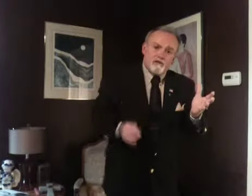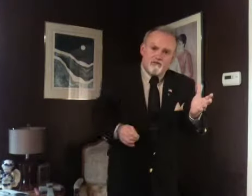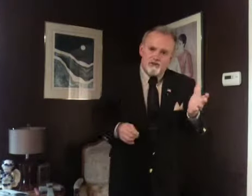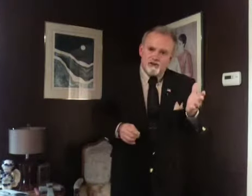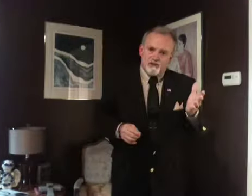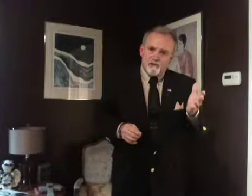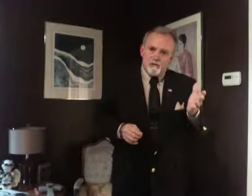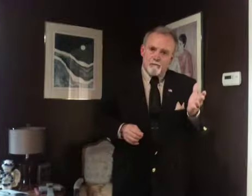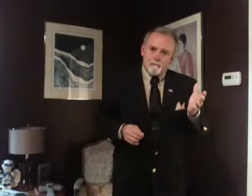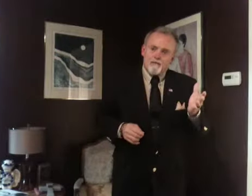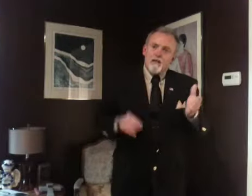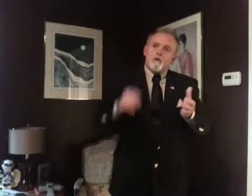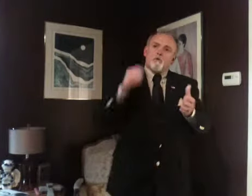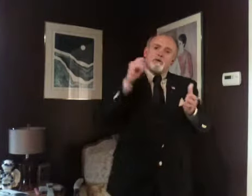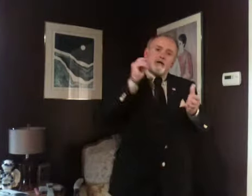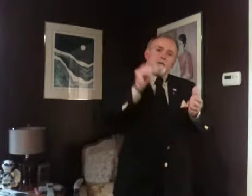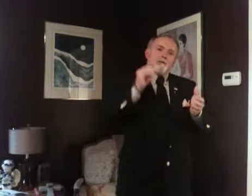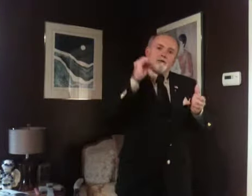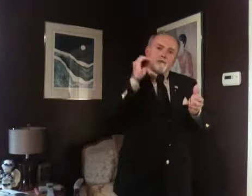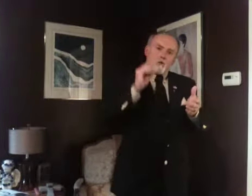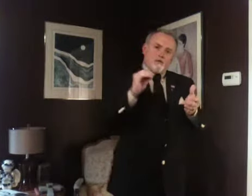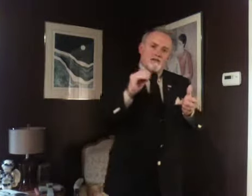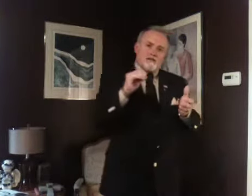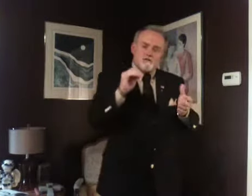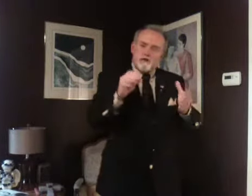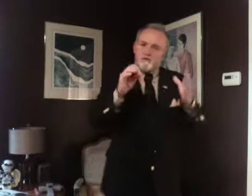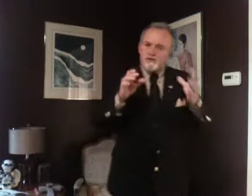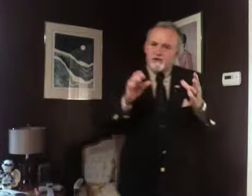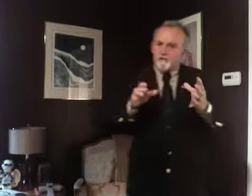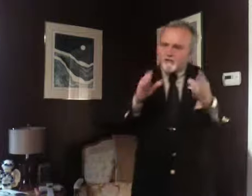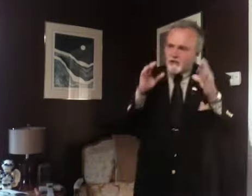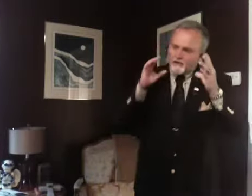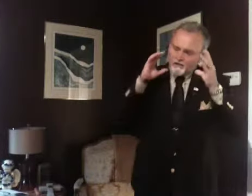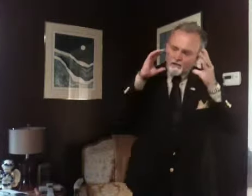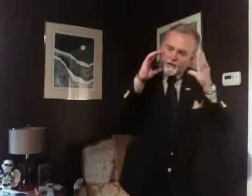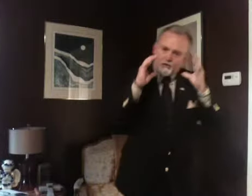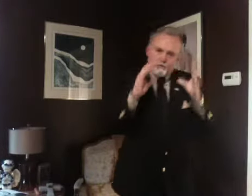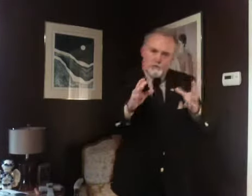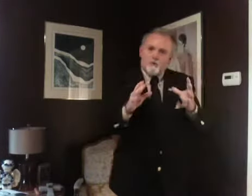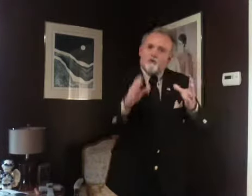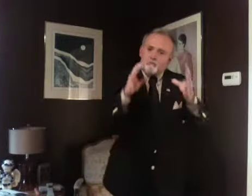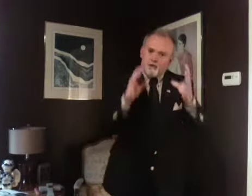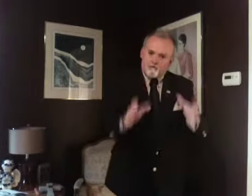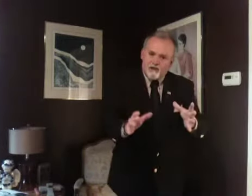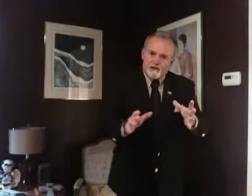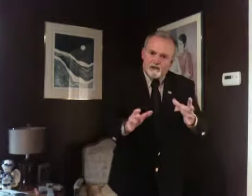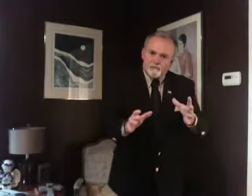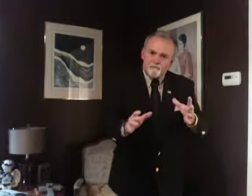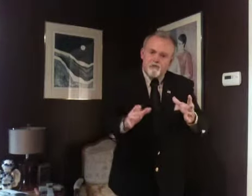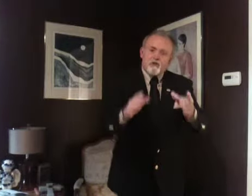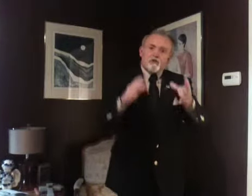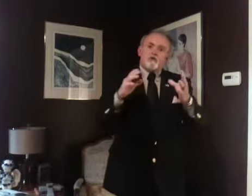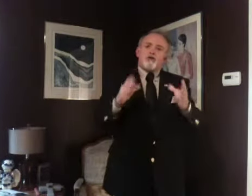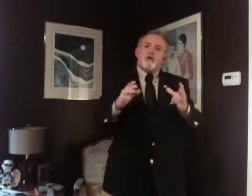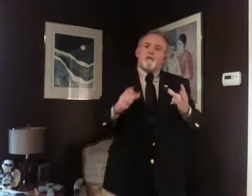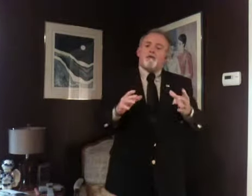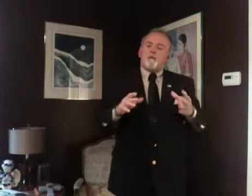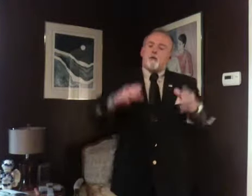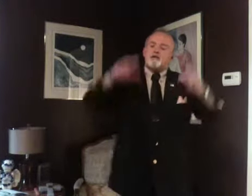these visions. When you get up in the mornings, this is what I want you to do. We're going through motivation. You get up in the mornings.